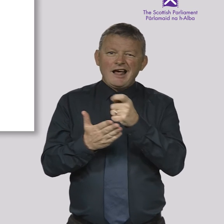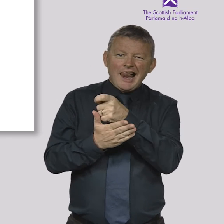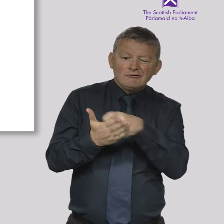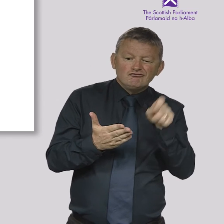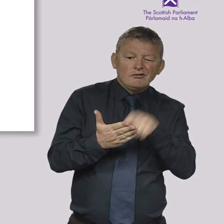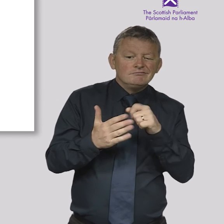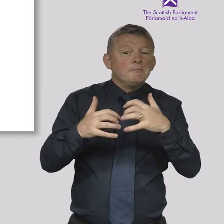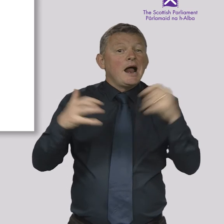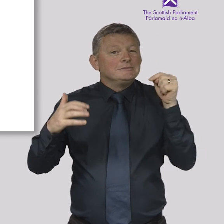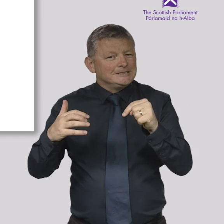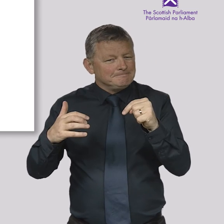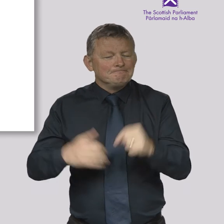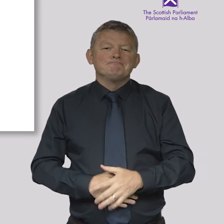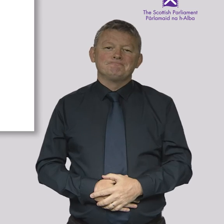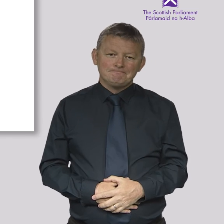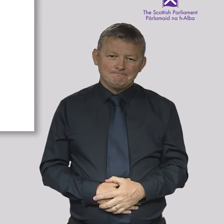the Scottish Parliament.